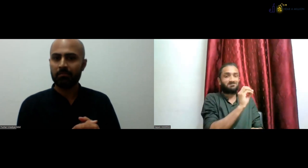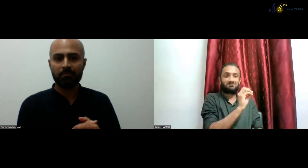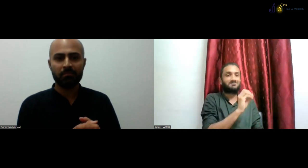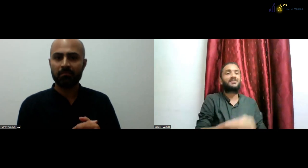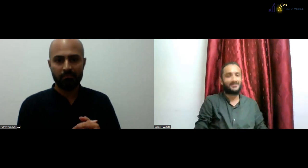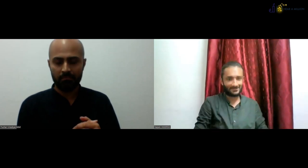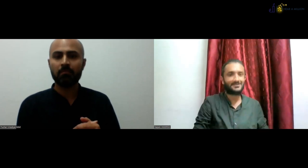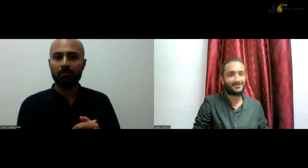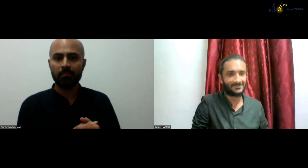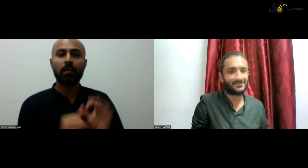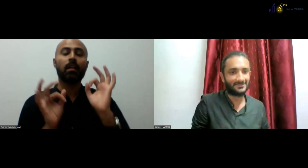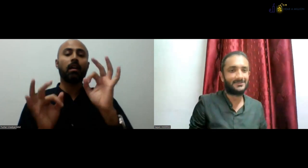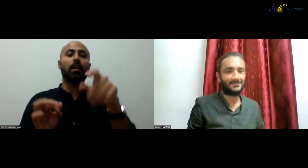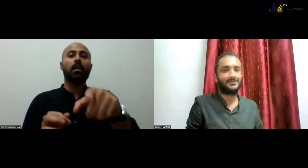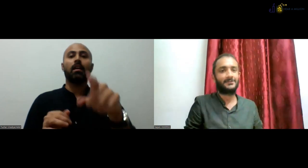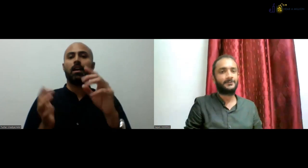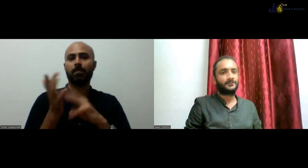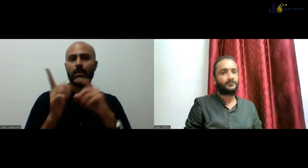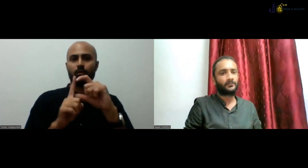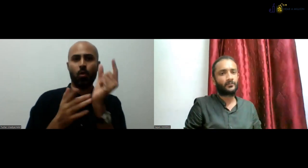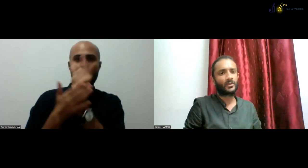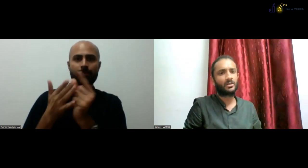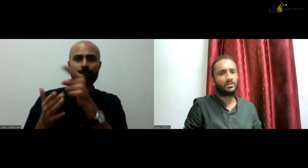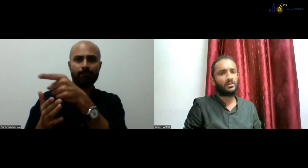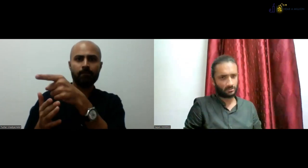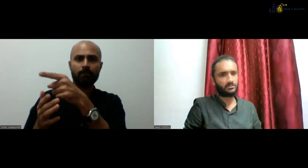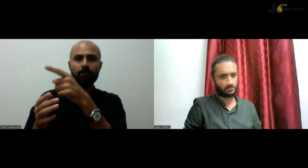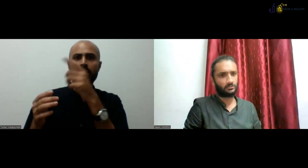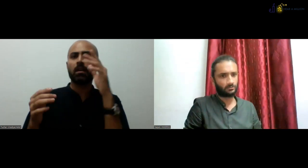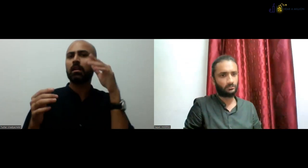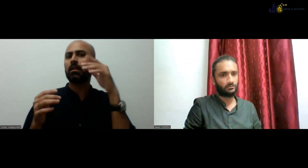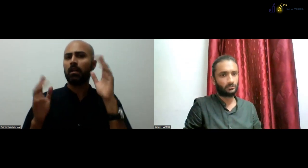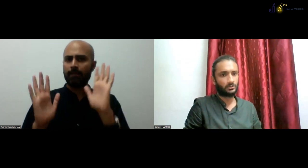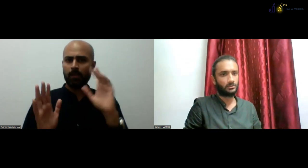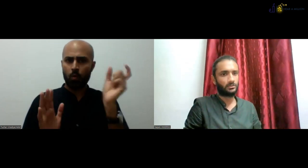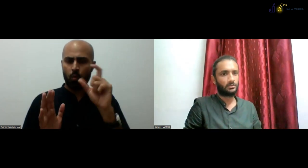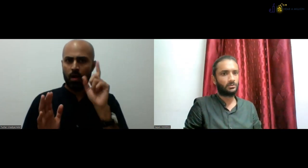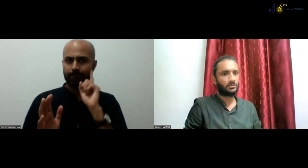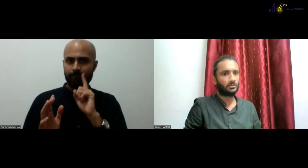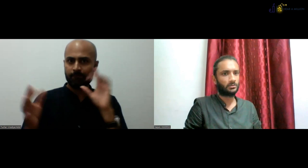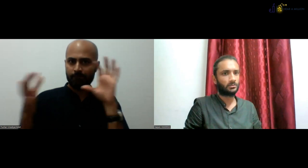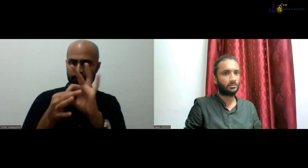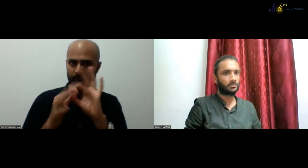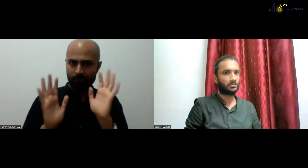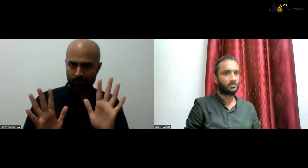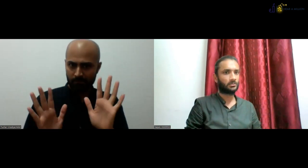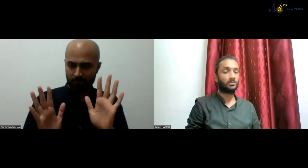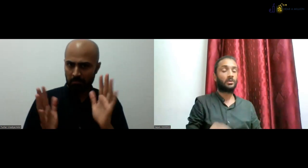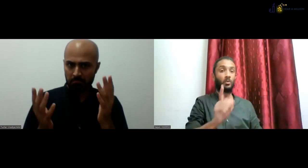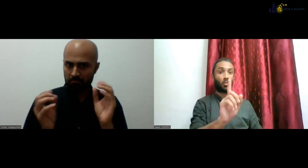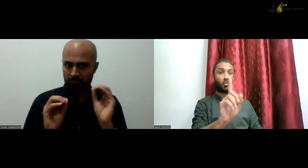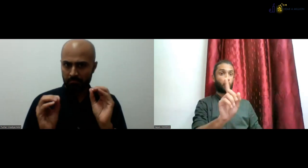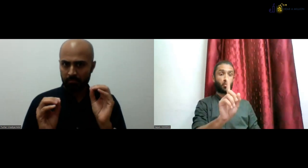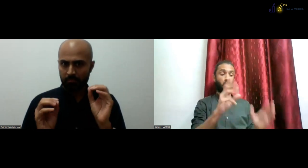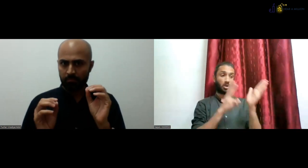And that's the first time, you know, this university is, you know, starting this course also. So that Maharishi Dayanand University, they